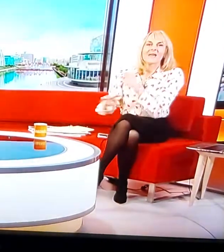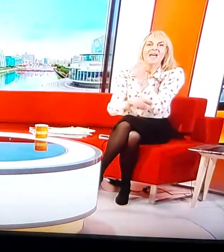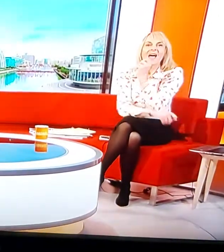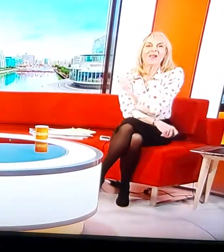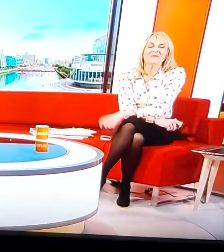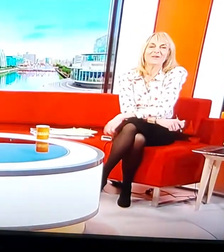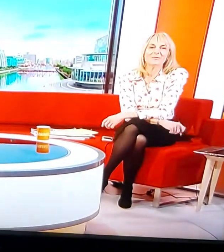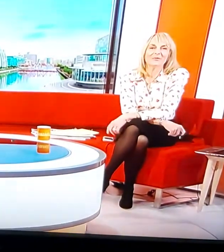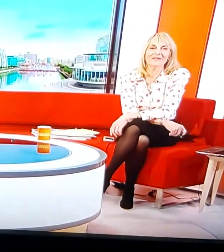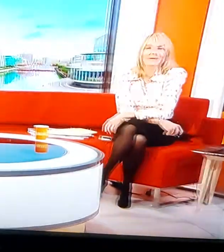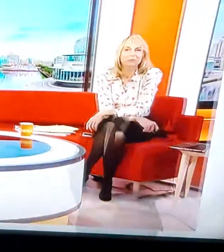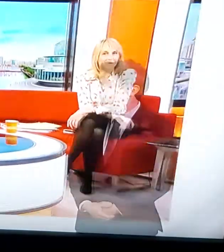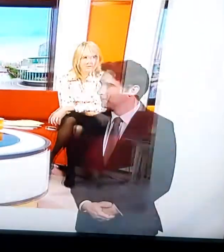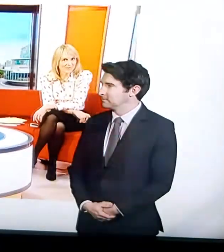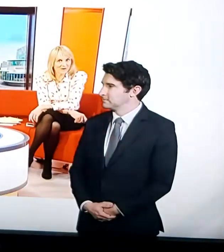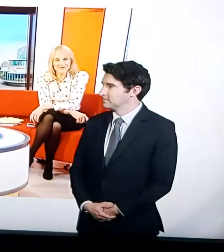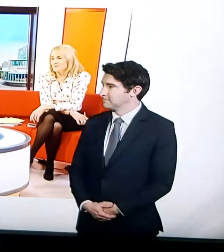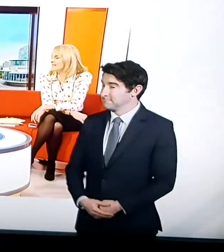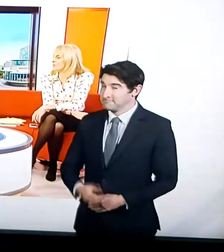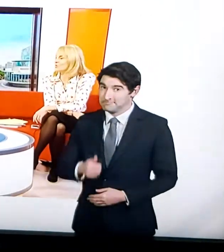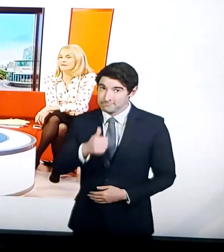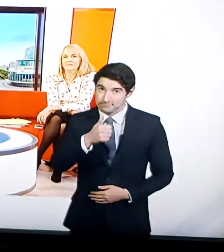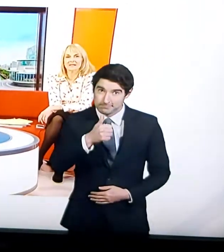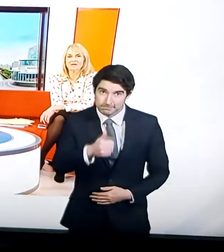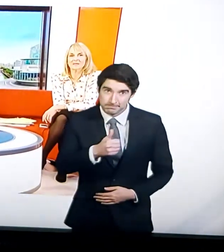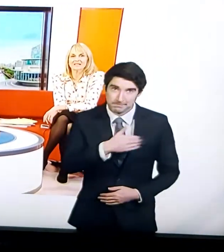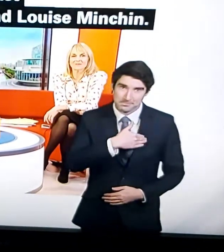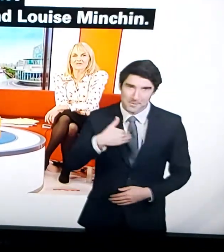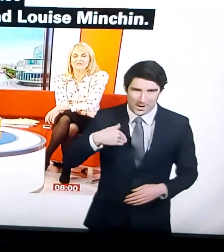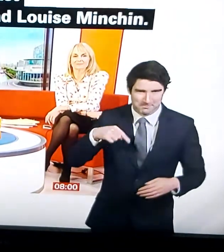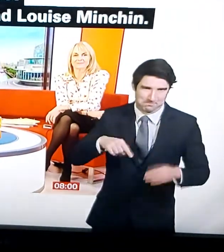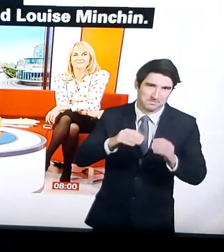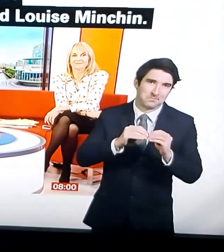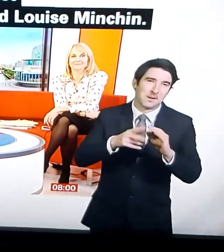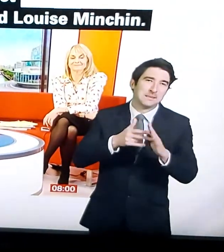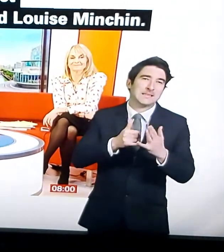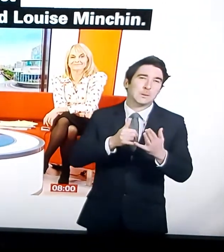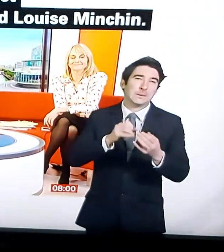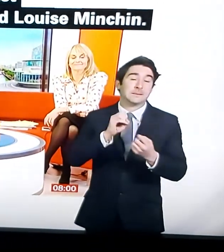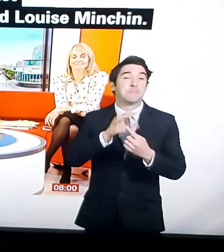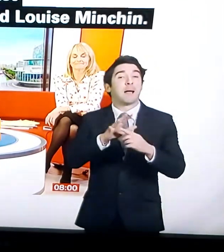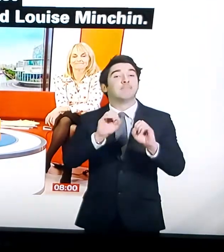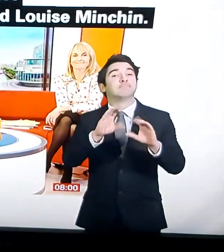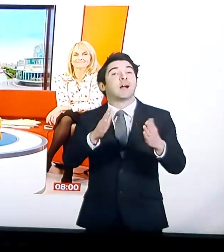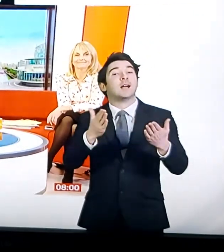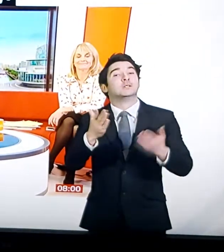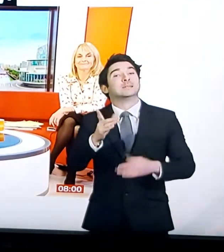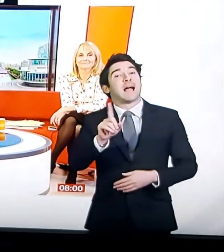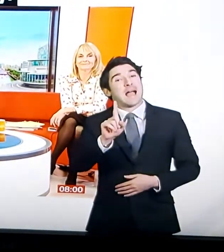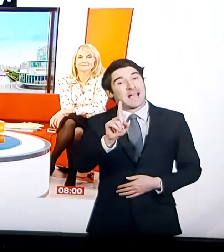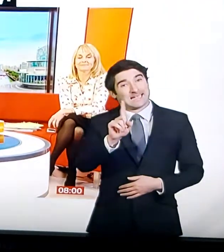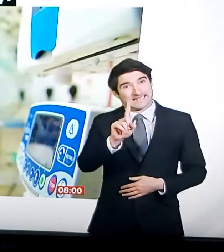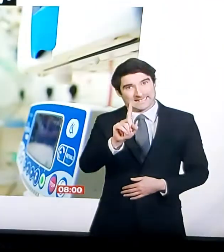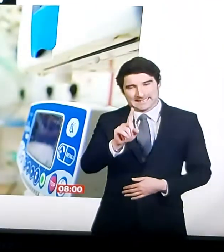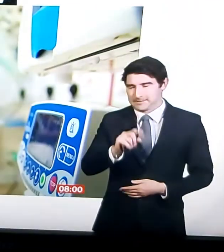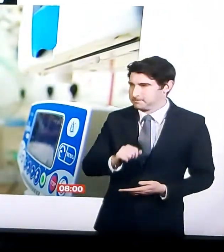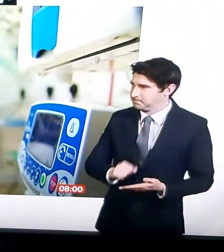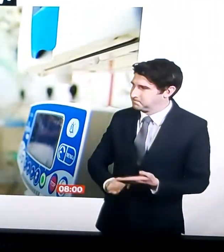Hello, very good morning. Welcome to Breakfast with Dan Walker and Louise Minchin. It's eight o'clock and these are your Monday morning headlines. 20